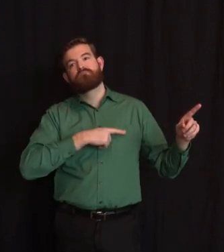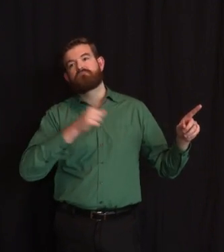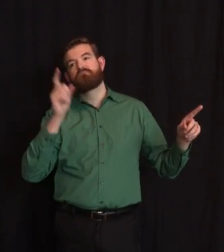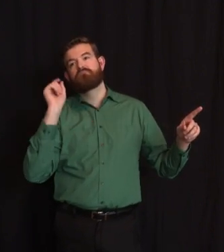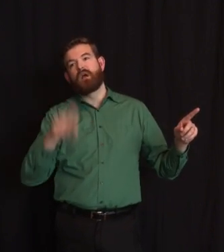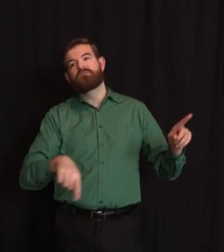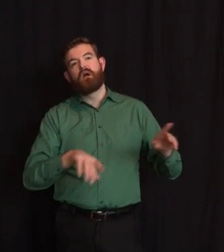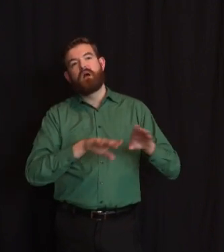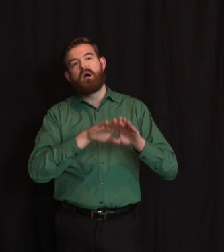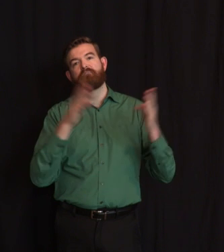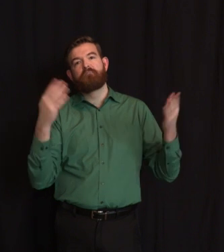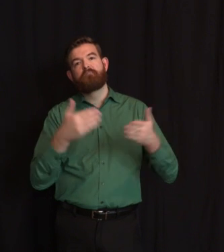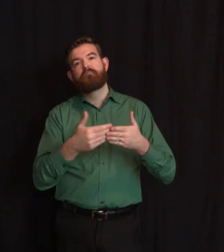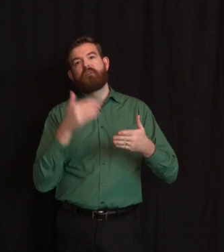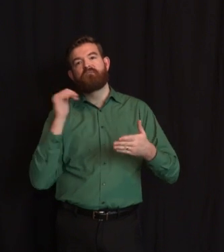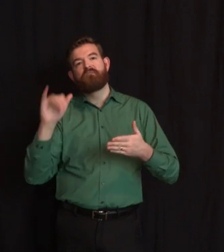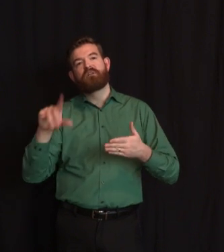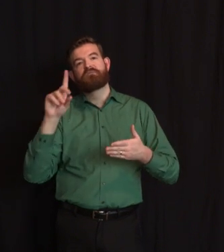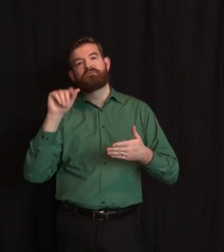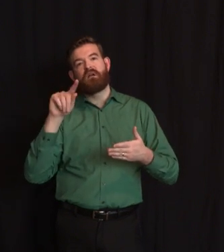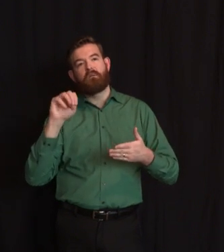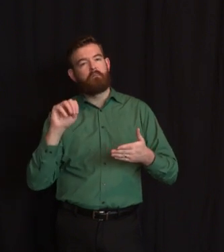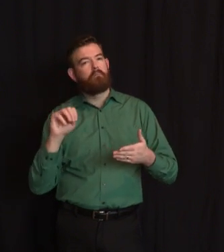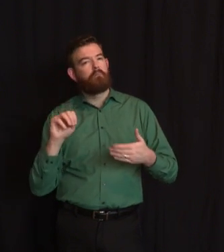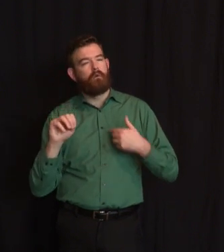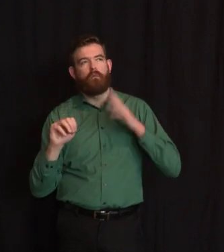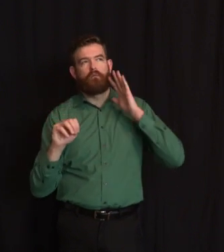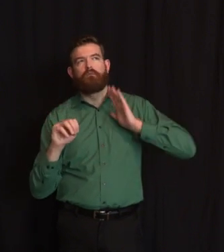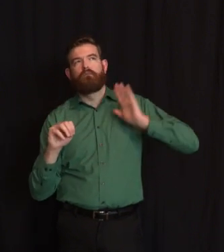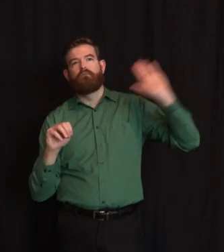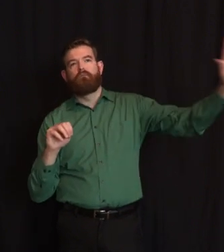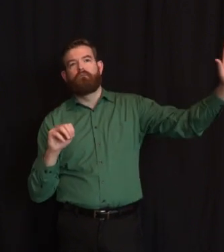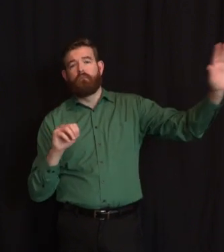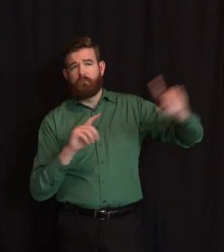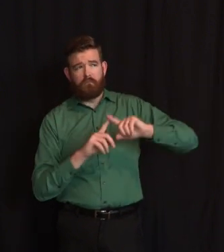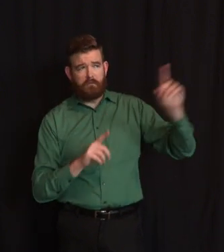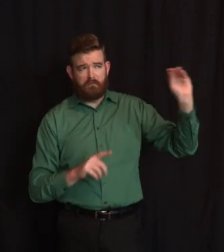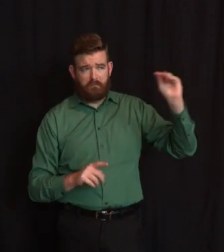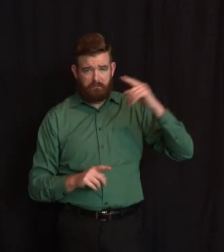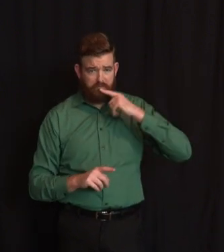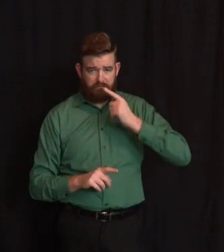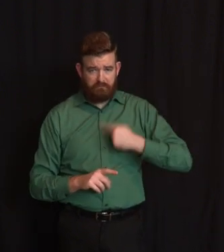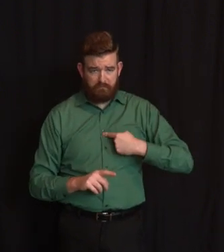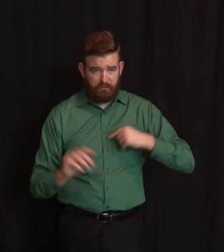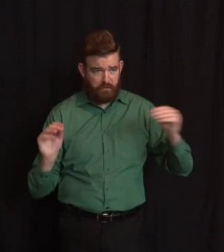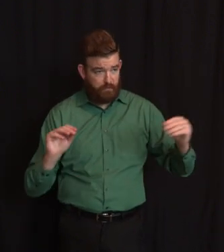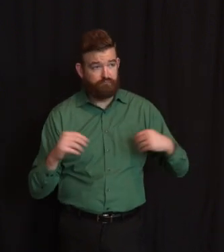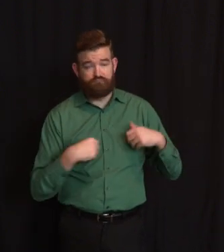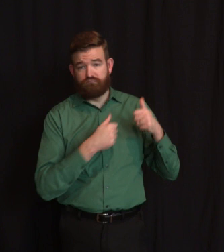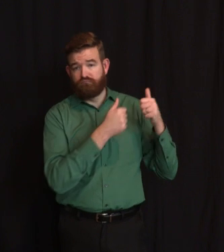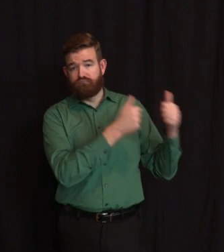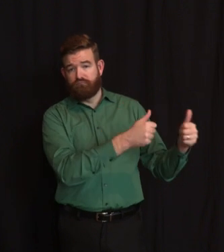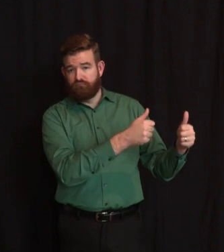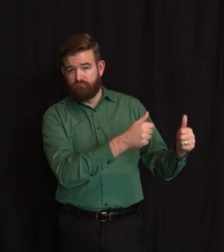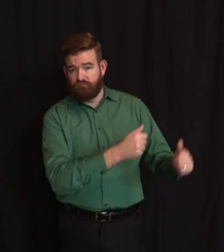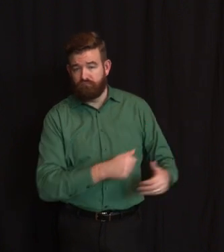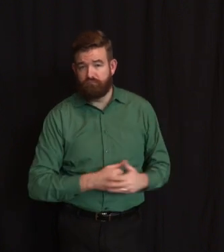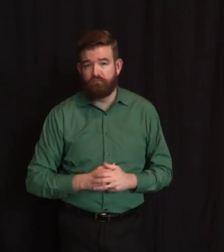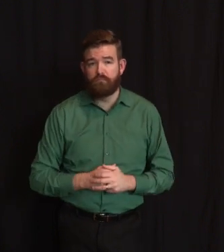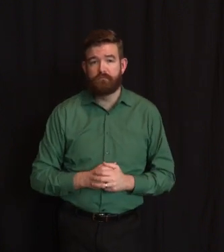This will slightly, and I want to say that I'm taking a shot at myself here, this will slightly understate the